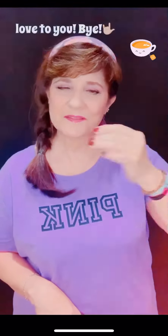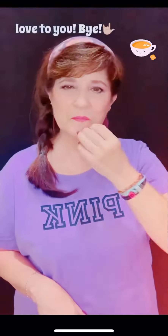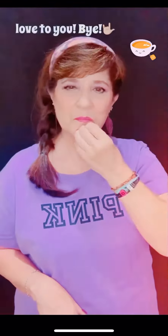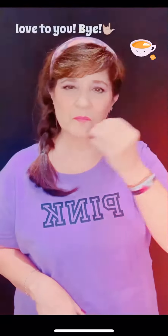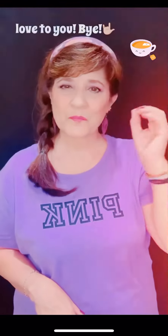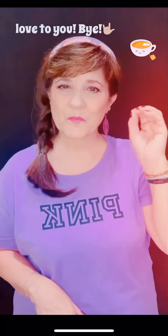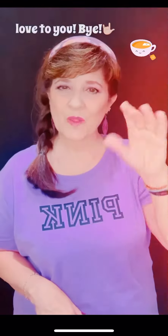is you.